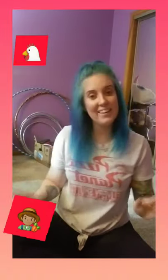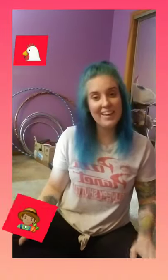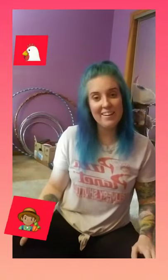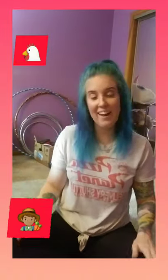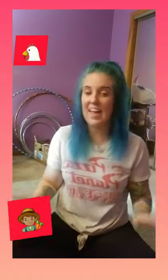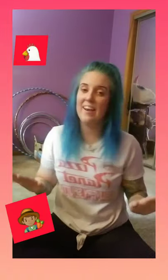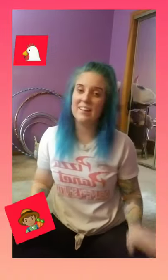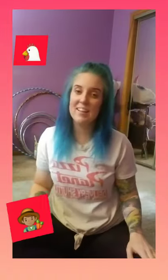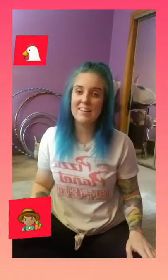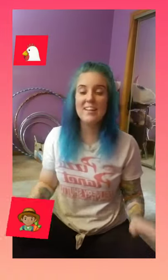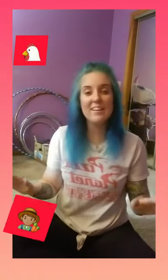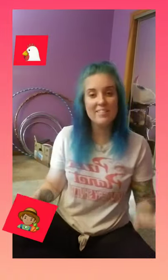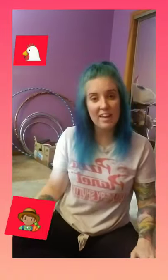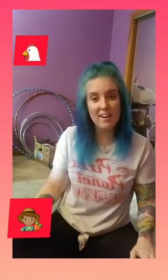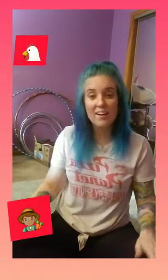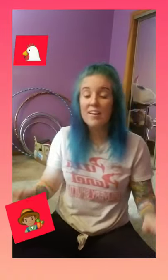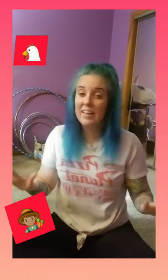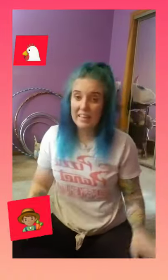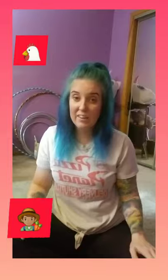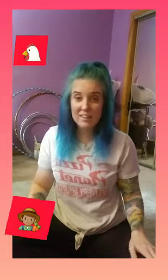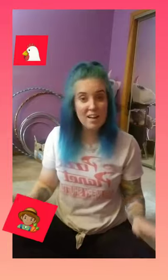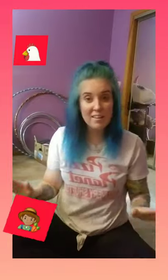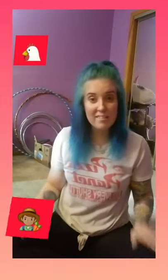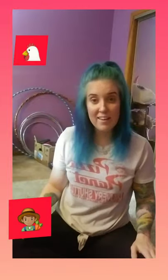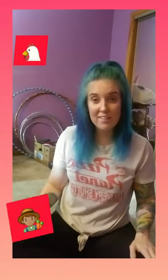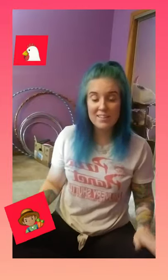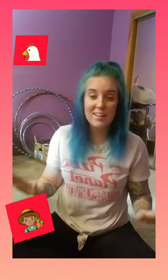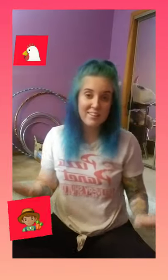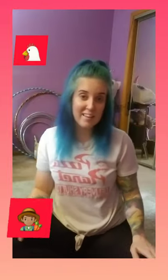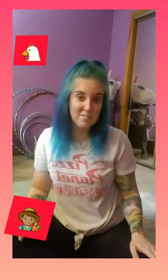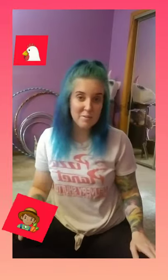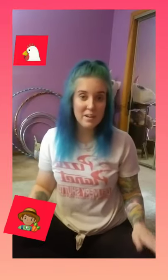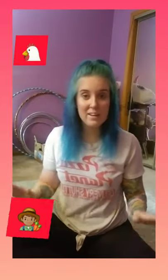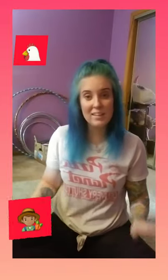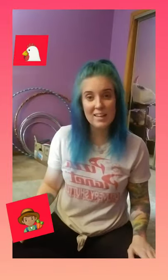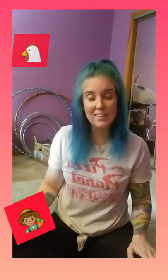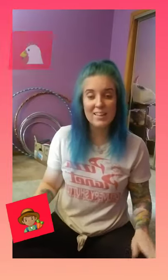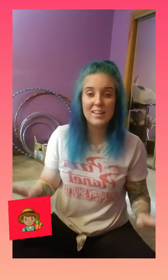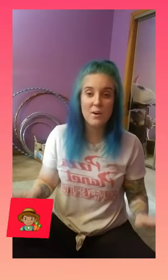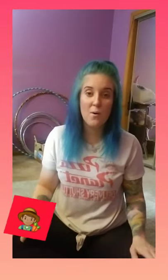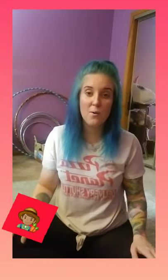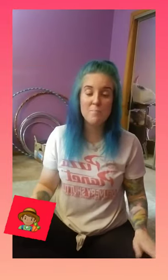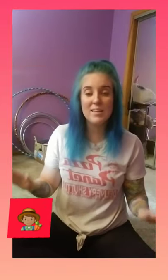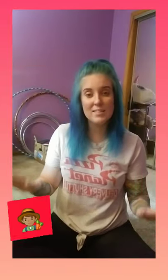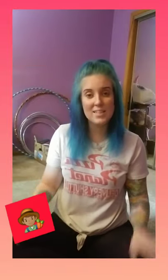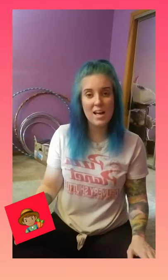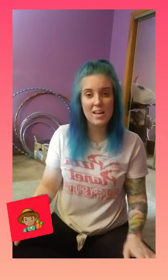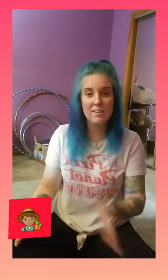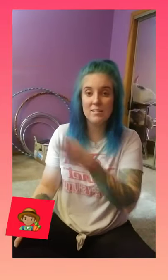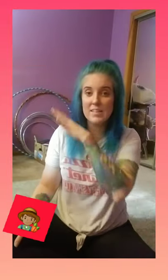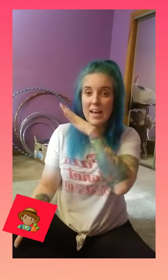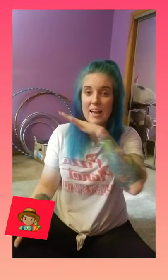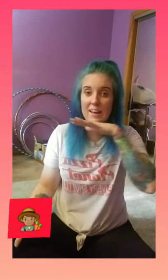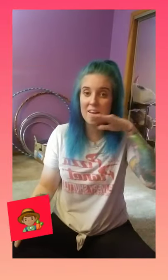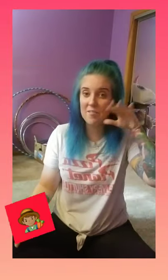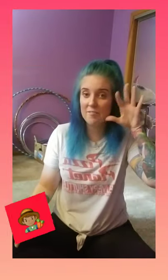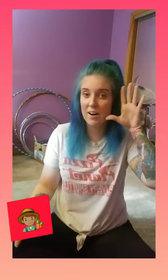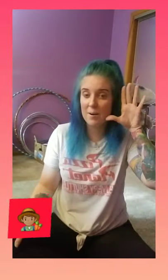here and a cluck cluck there. Here a cluck there a cluck. Everywhere a cluck cluck. Old MacDonald had a farm.